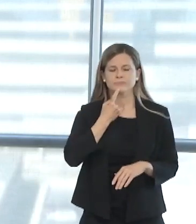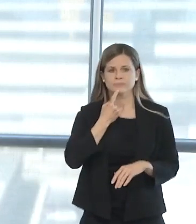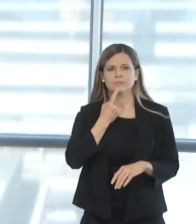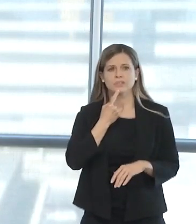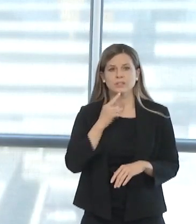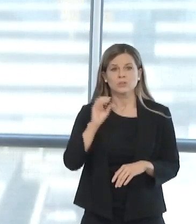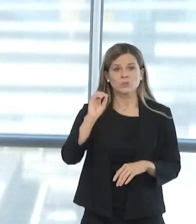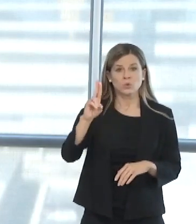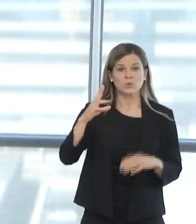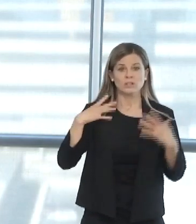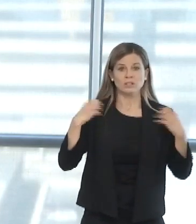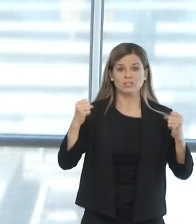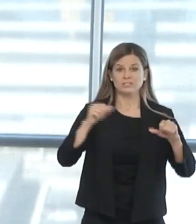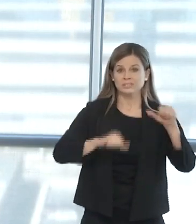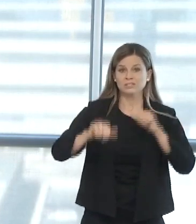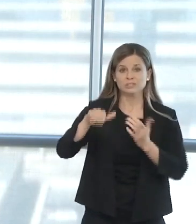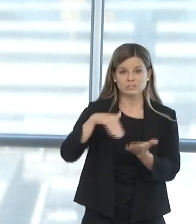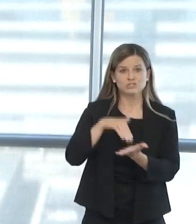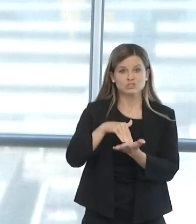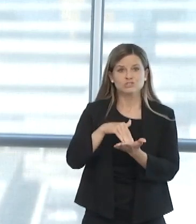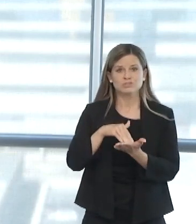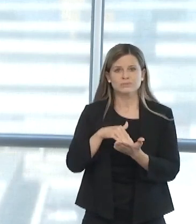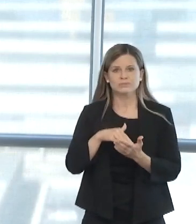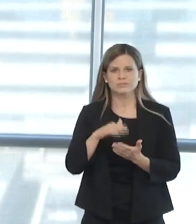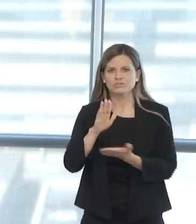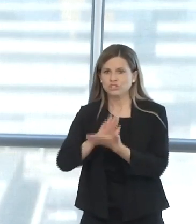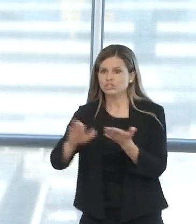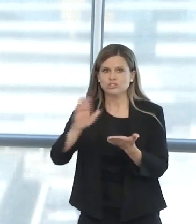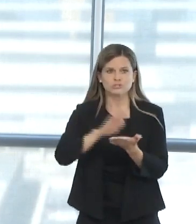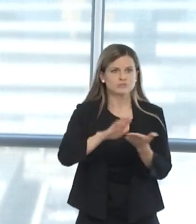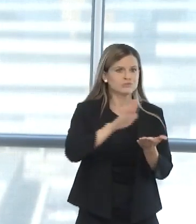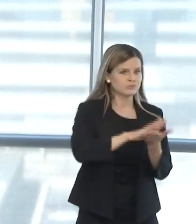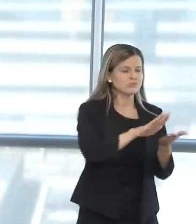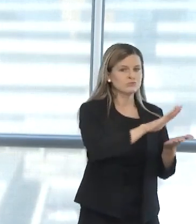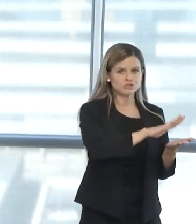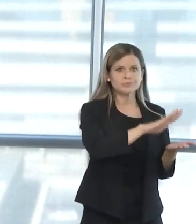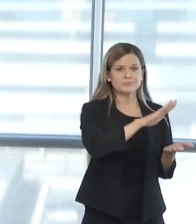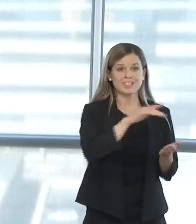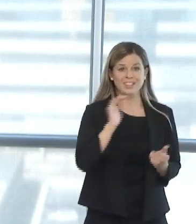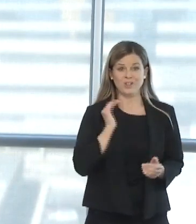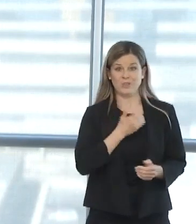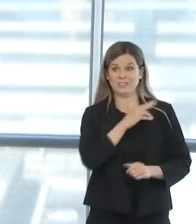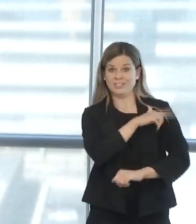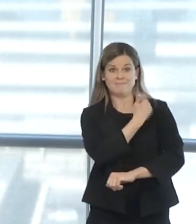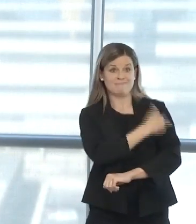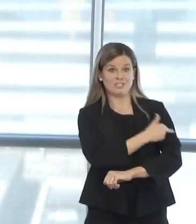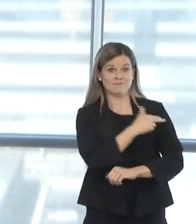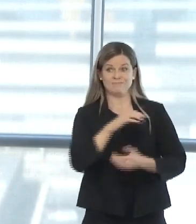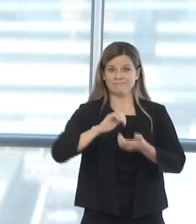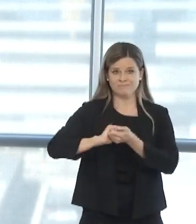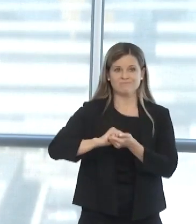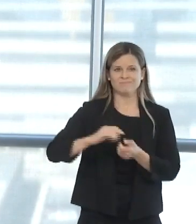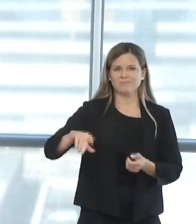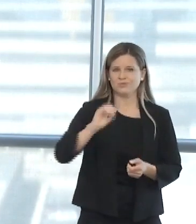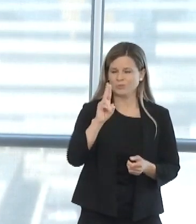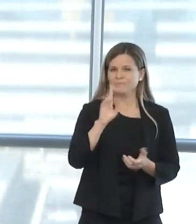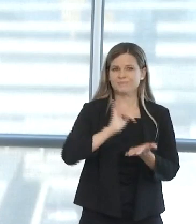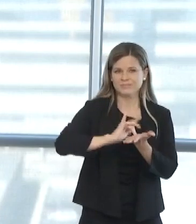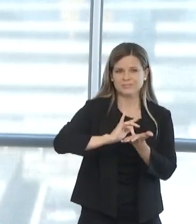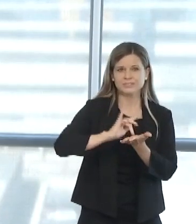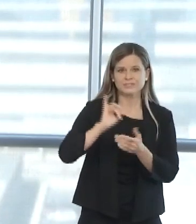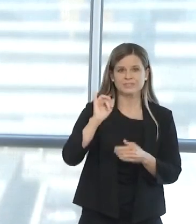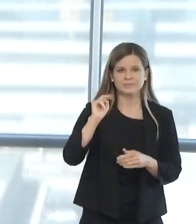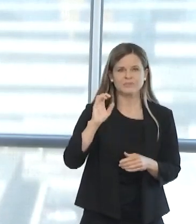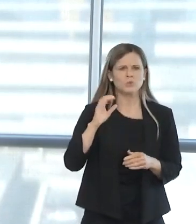Colleges and our hospital system partner OU Medicine, Inc. have come together in extraordinary ways to face this